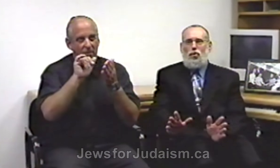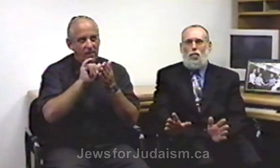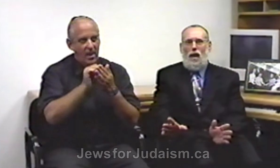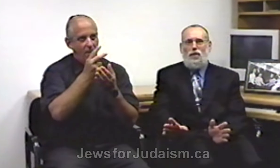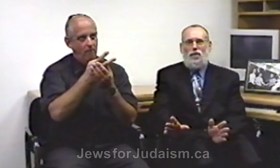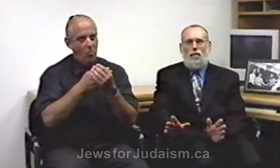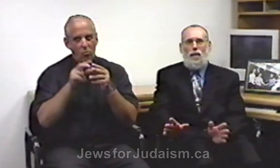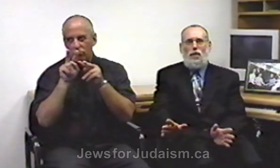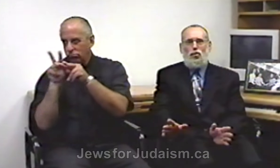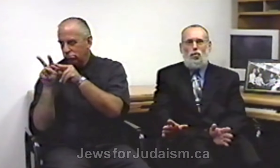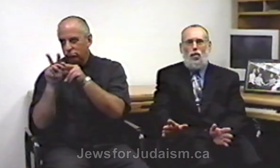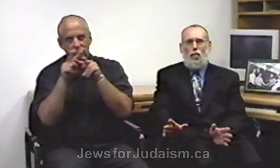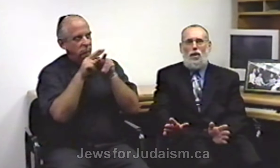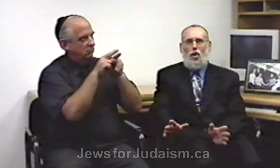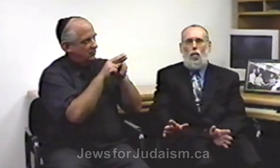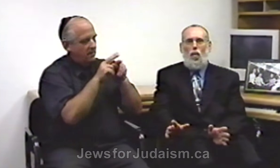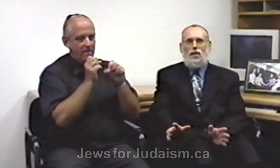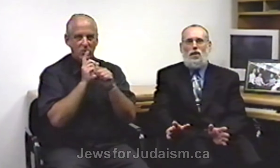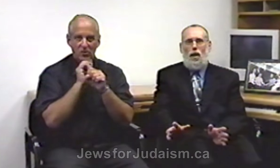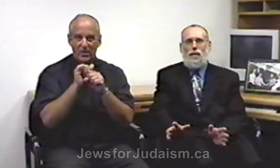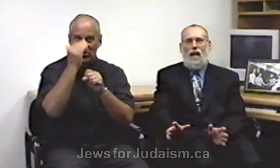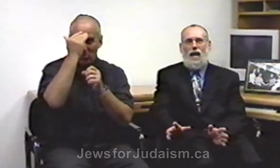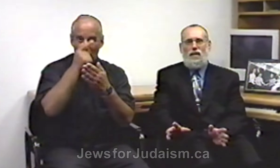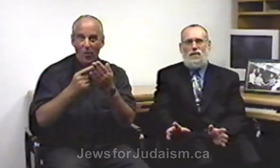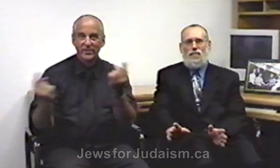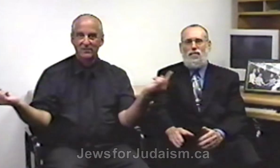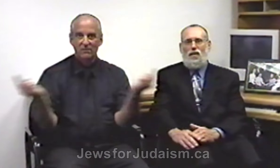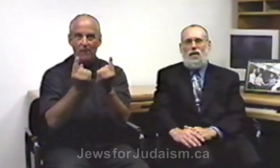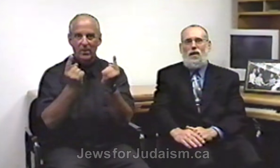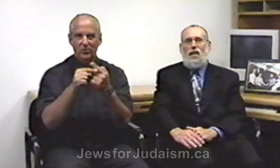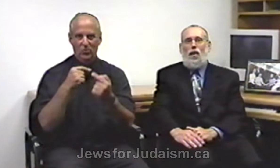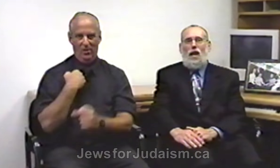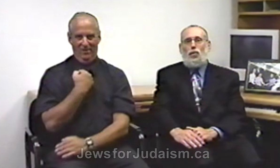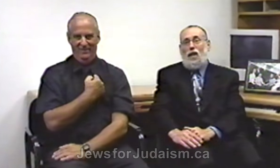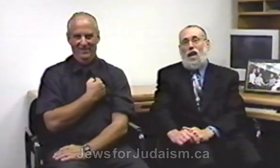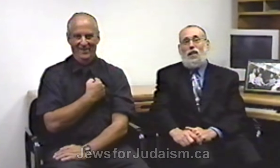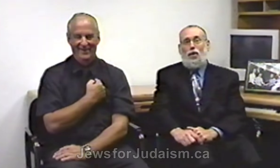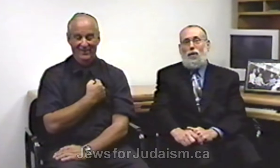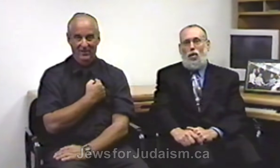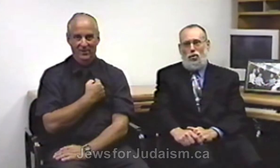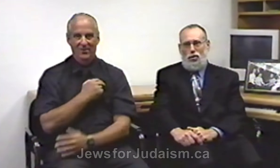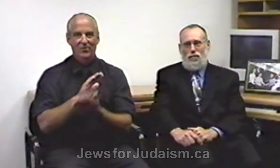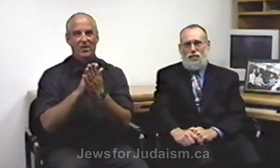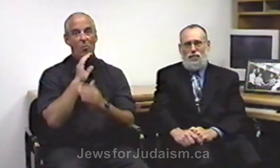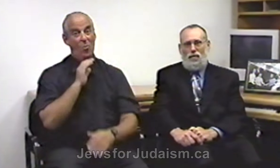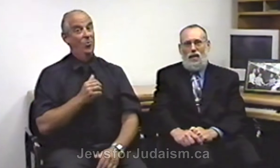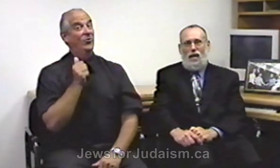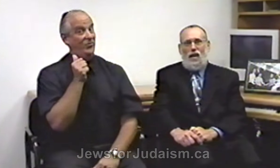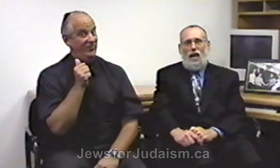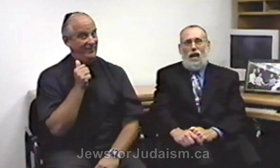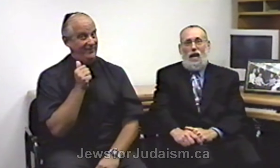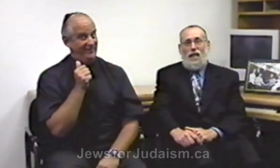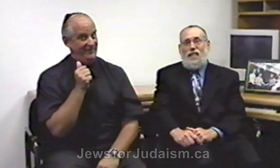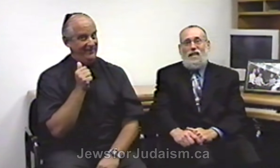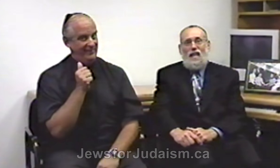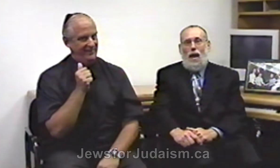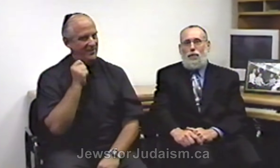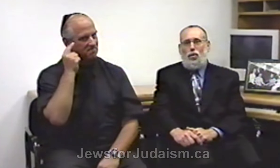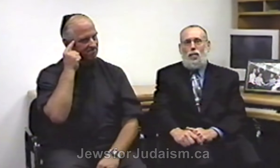directions to make sure we know what's coming at us as we got a little bit older and things happen to